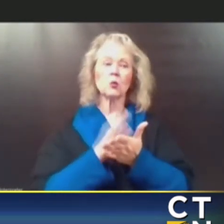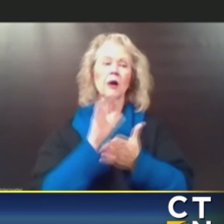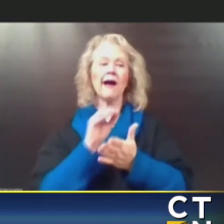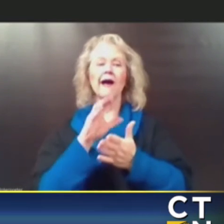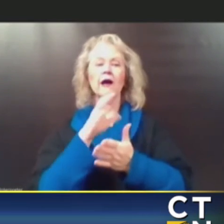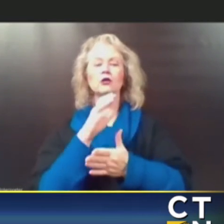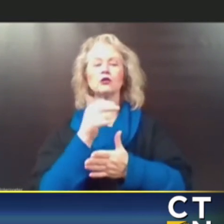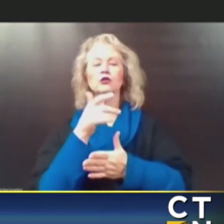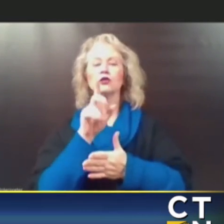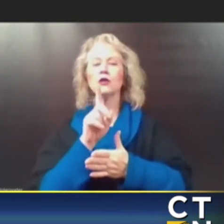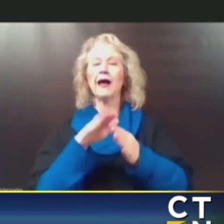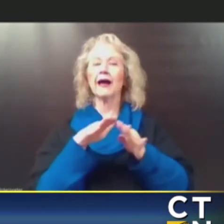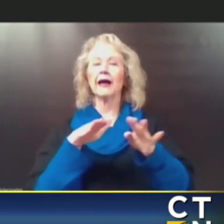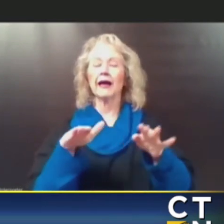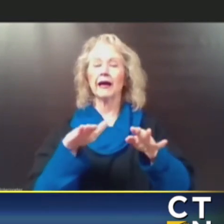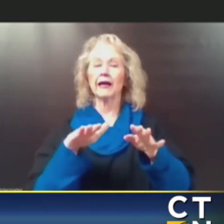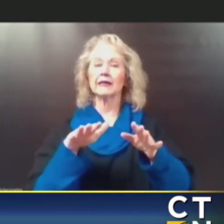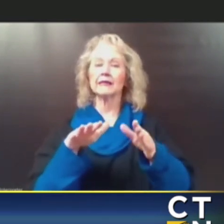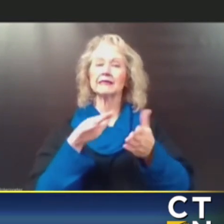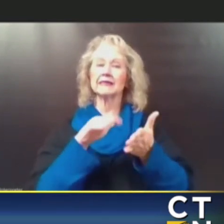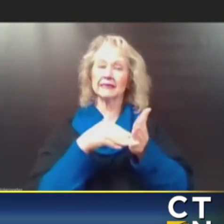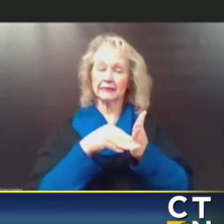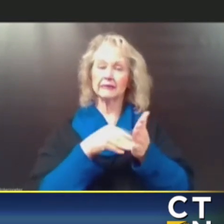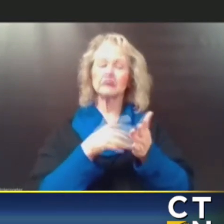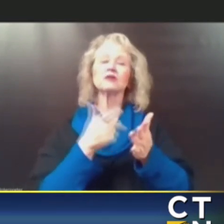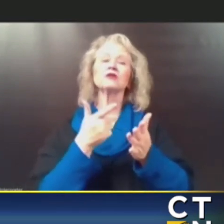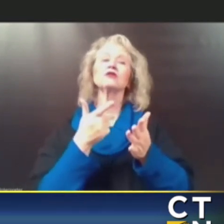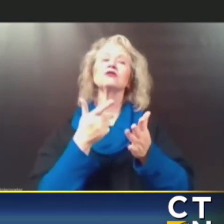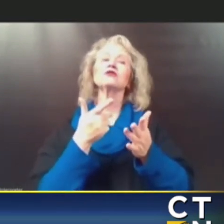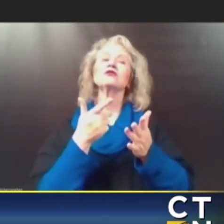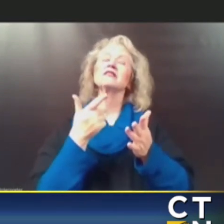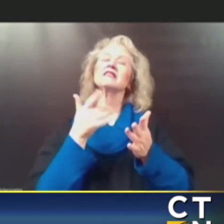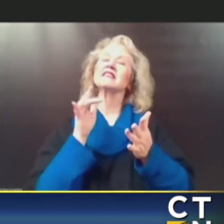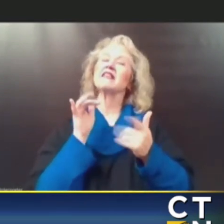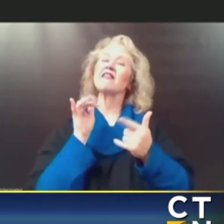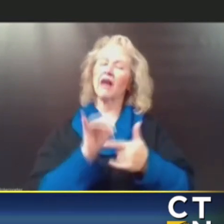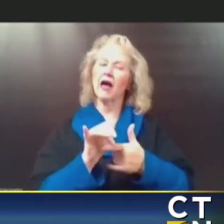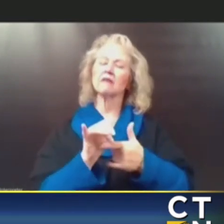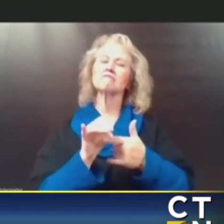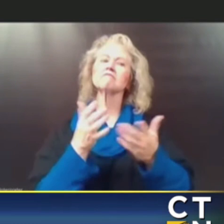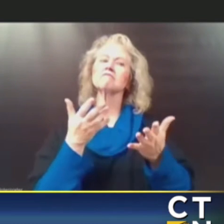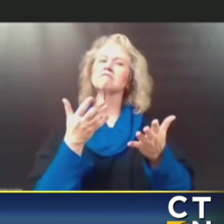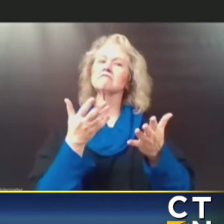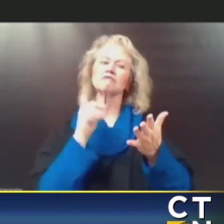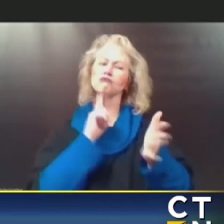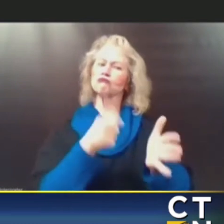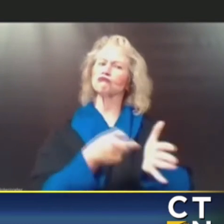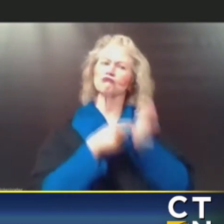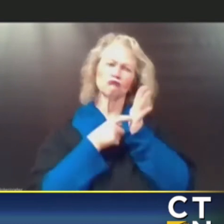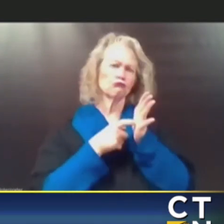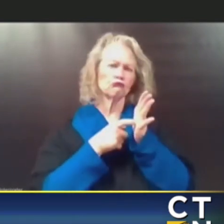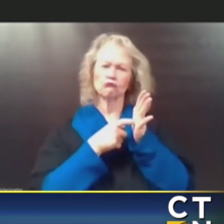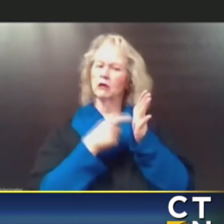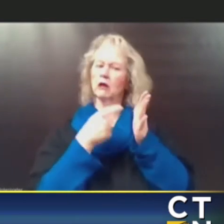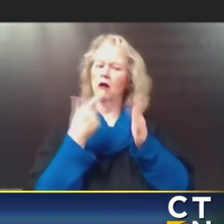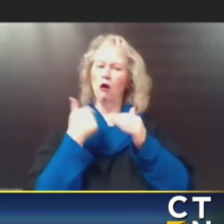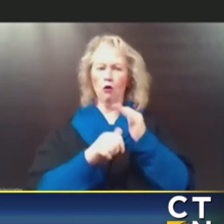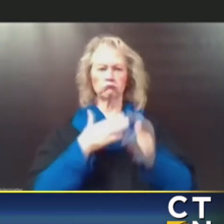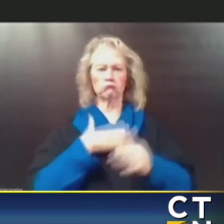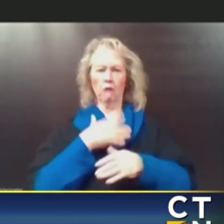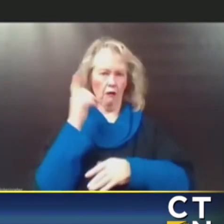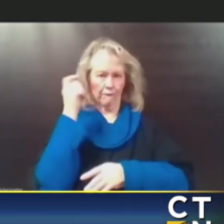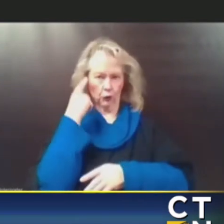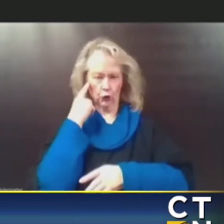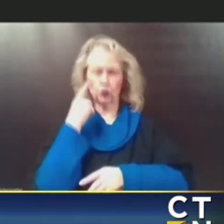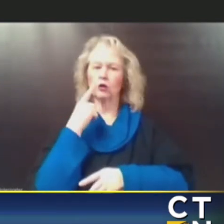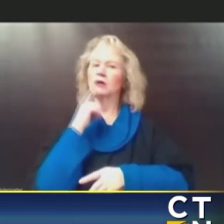as of the 28, no longer be by mask, no longer by order the state of Connecticut. It will be